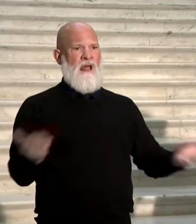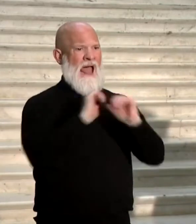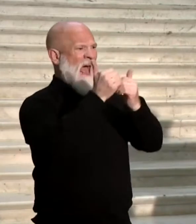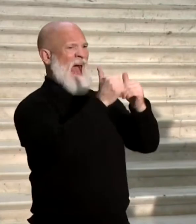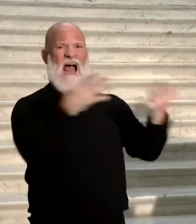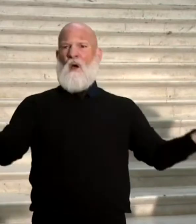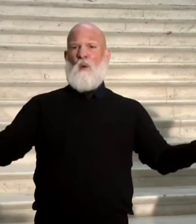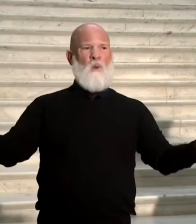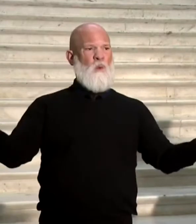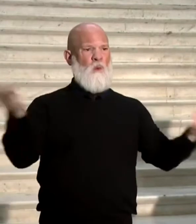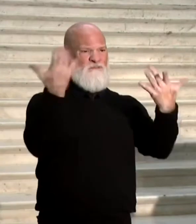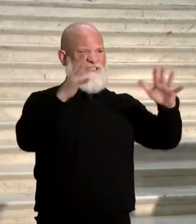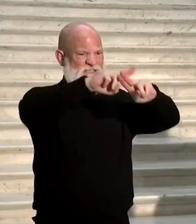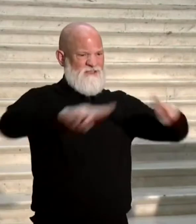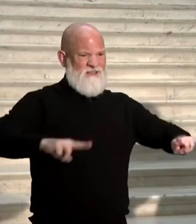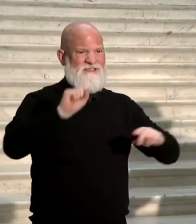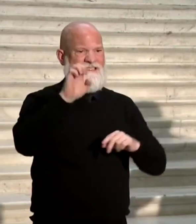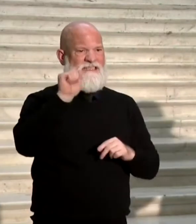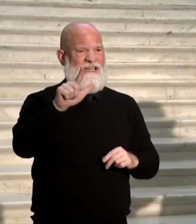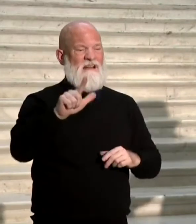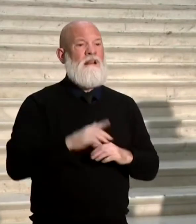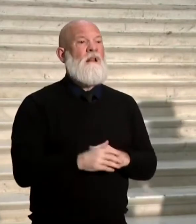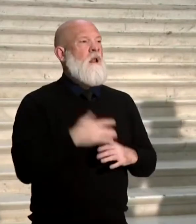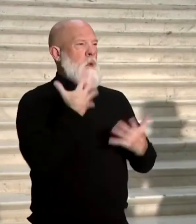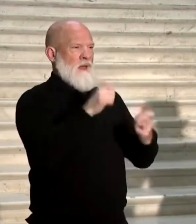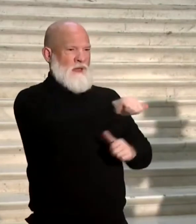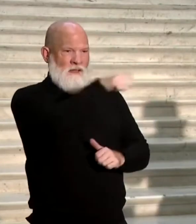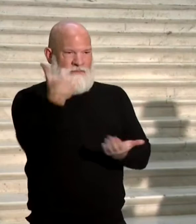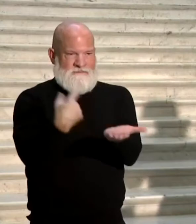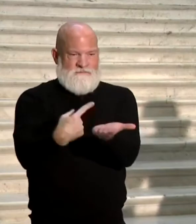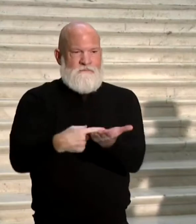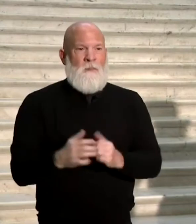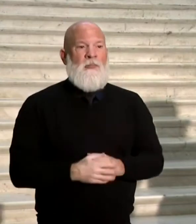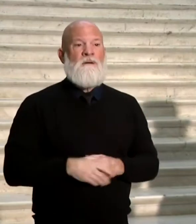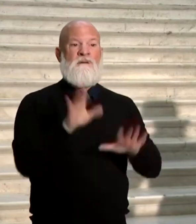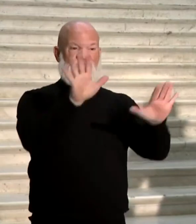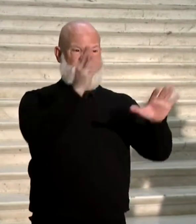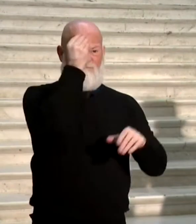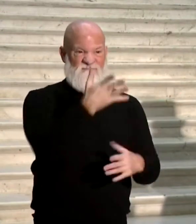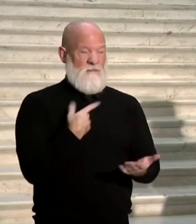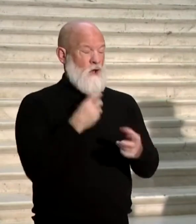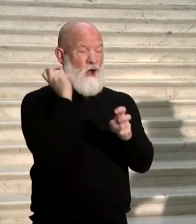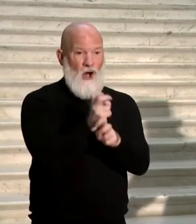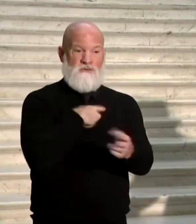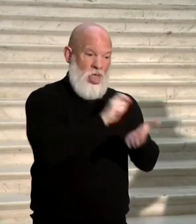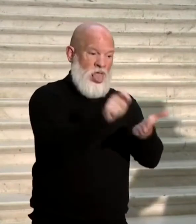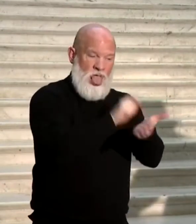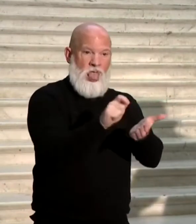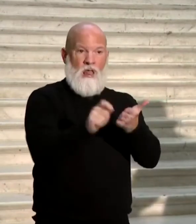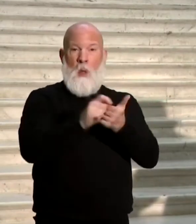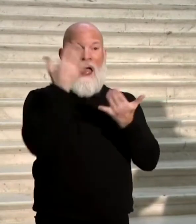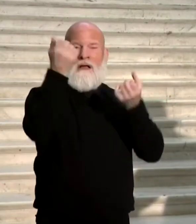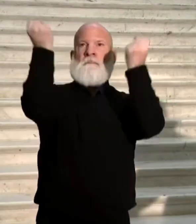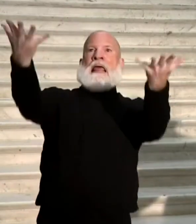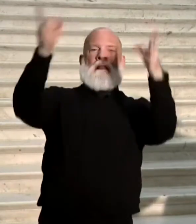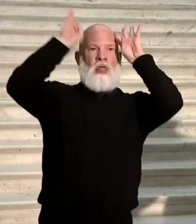trying to think what other, here's part of the problem y'all, I sit down and try to write down everything that we see that comes over the internet as a